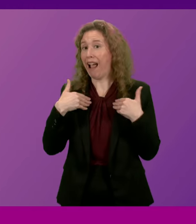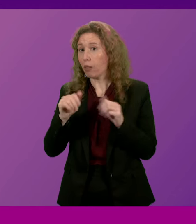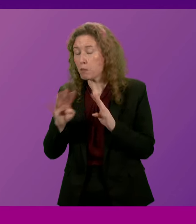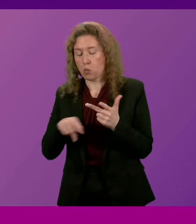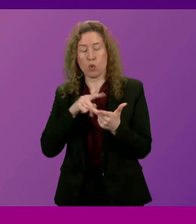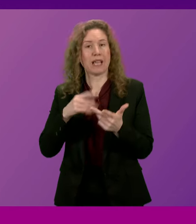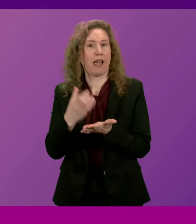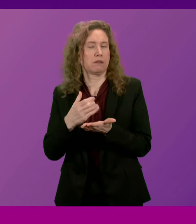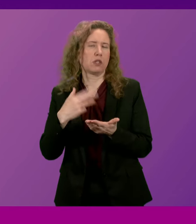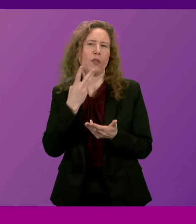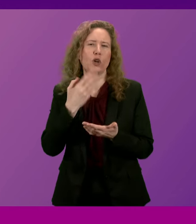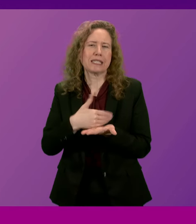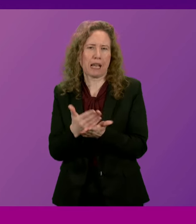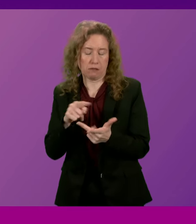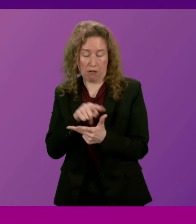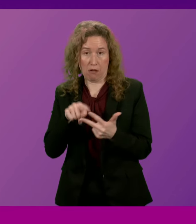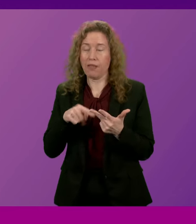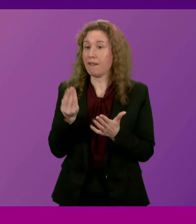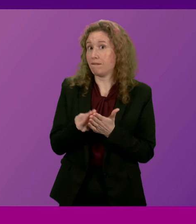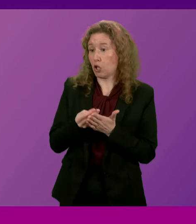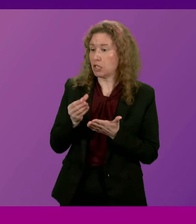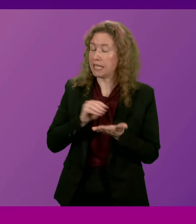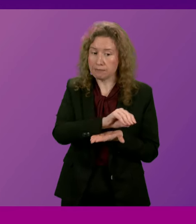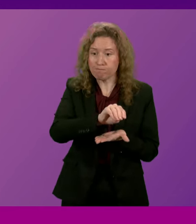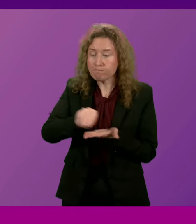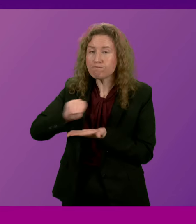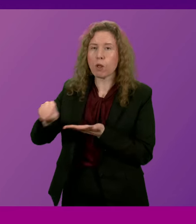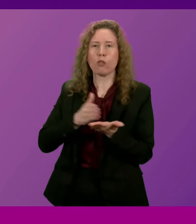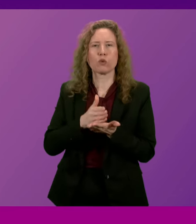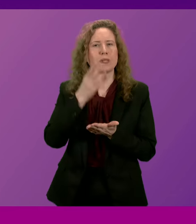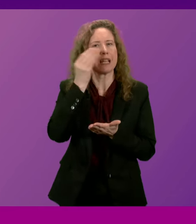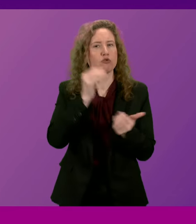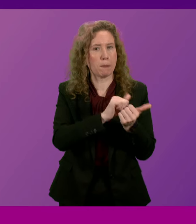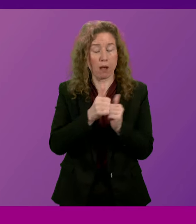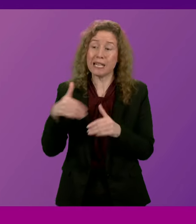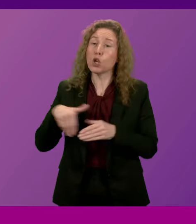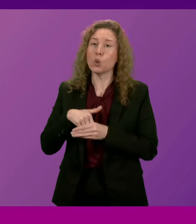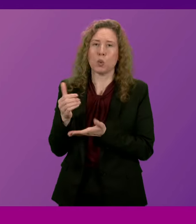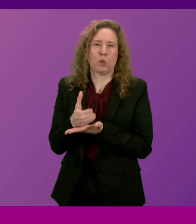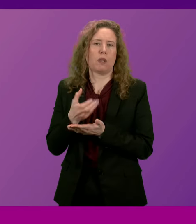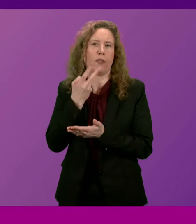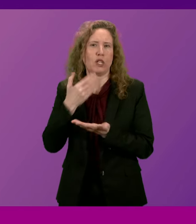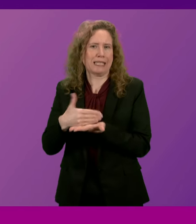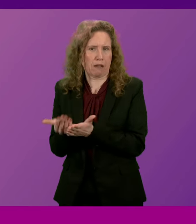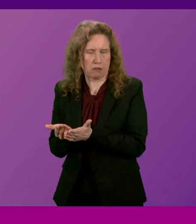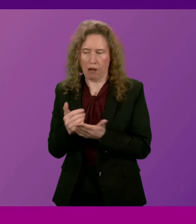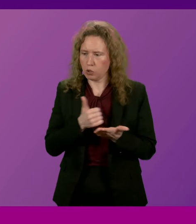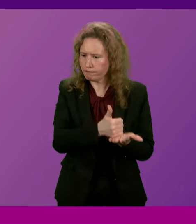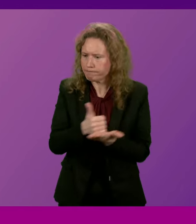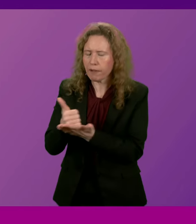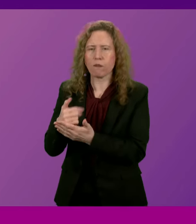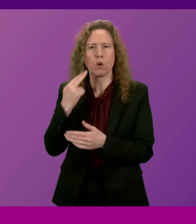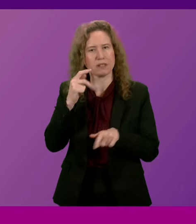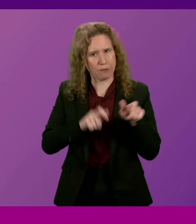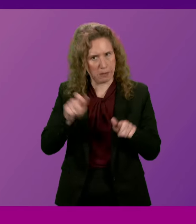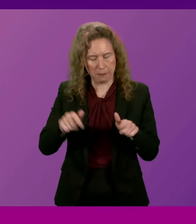sector. See Here funding is used through localised sensory support partnerships, which include the third sector, to help put supports in place for deaf people